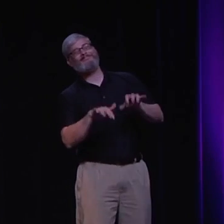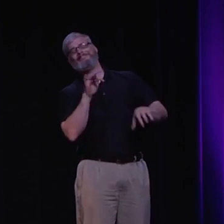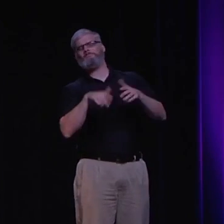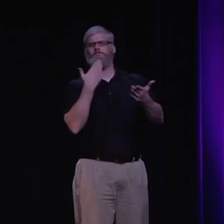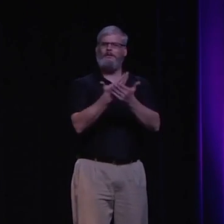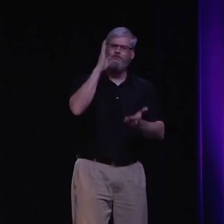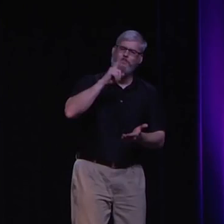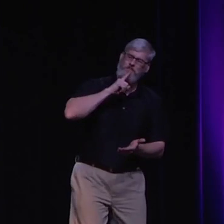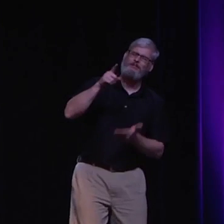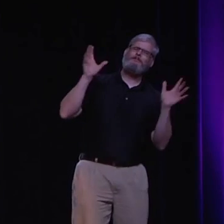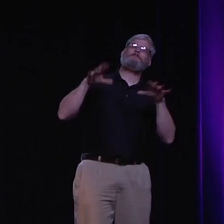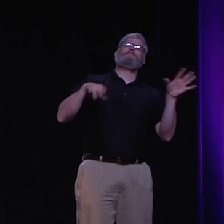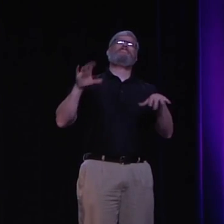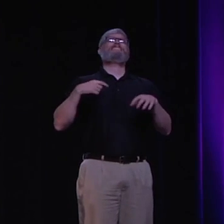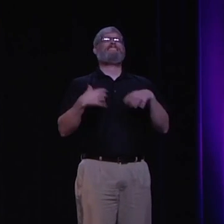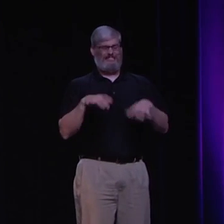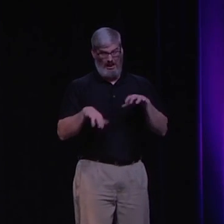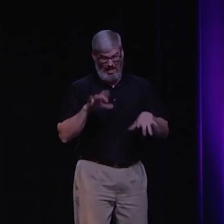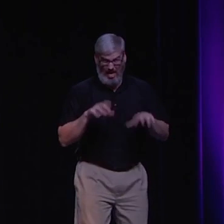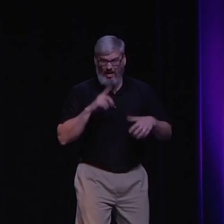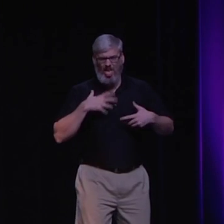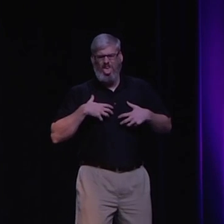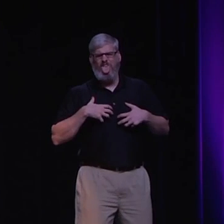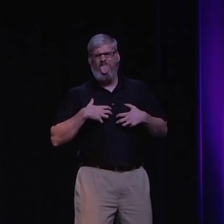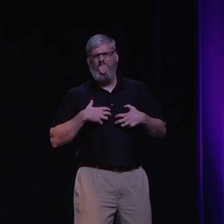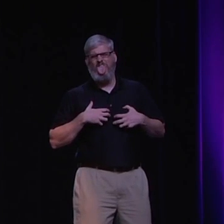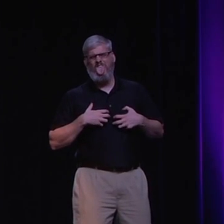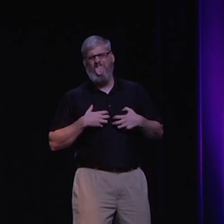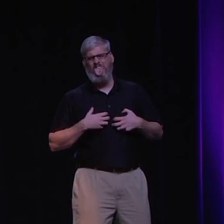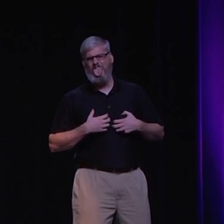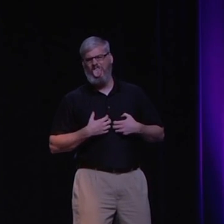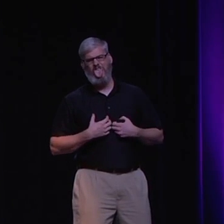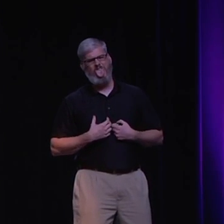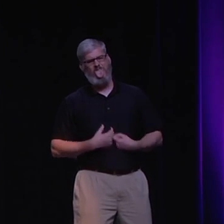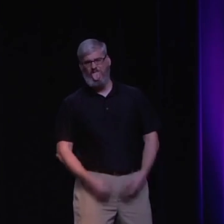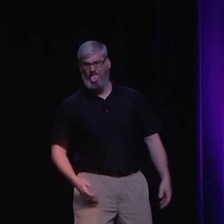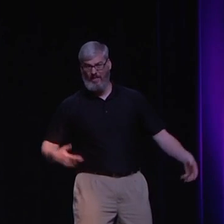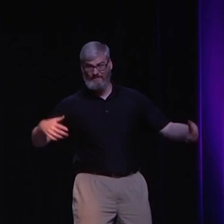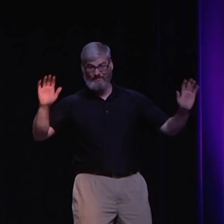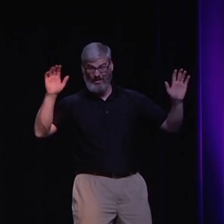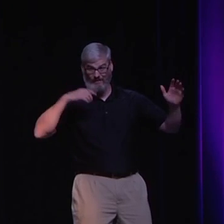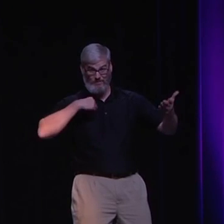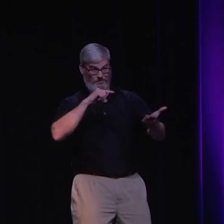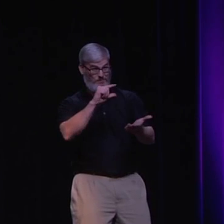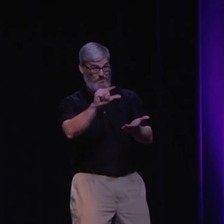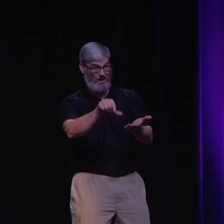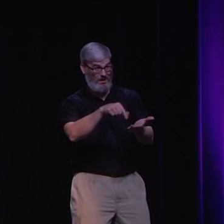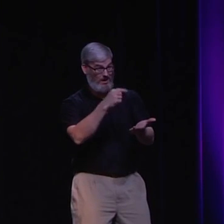it through, type my research paper, yes, God is real, blah, blah, blah. And it was difficult. It